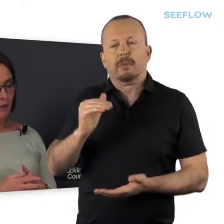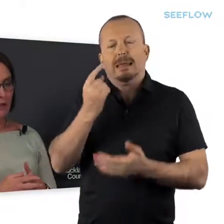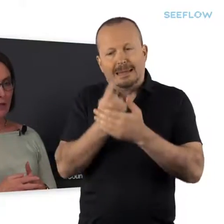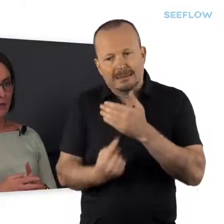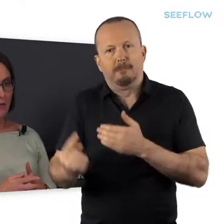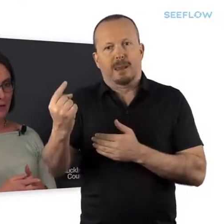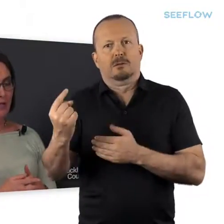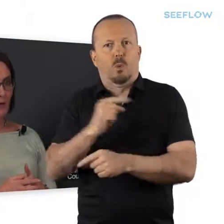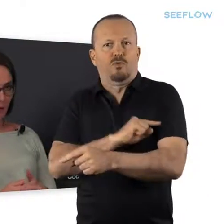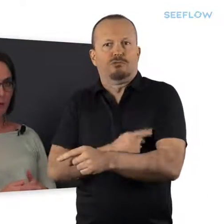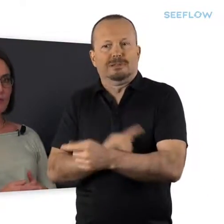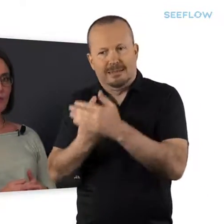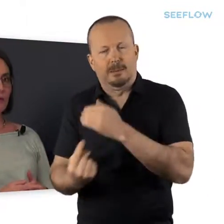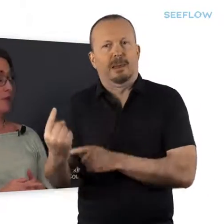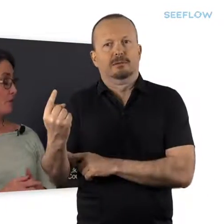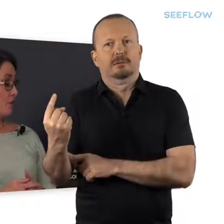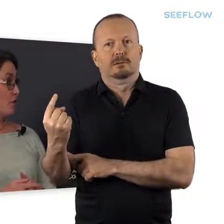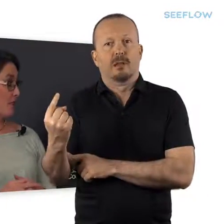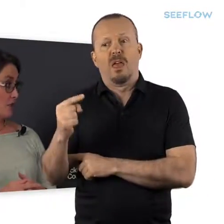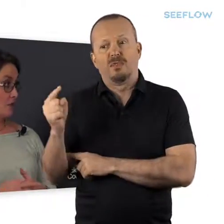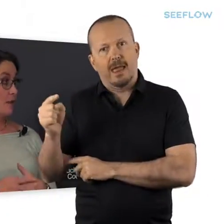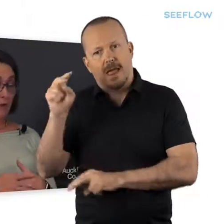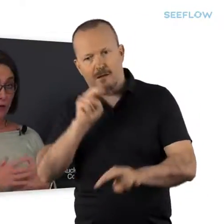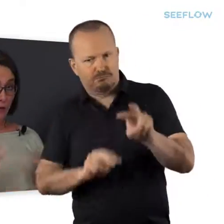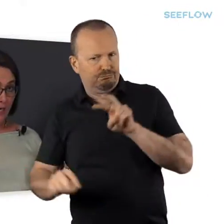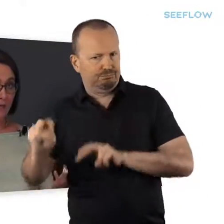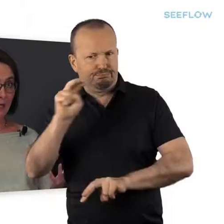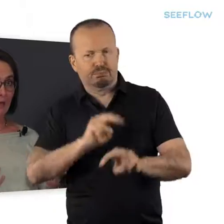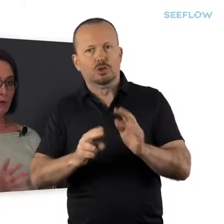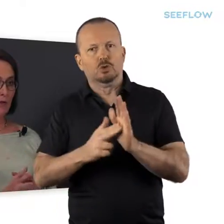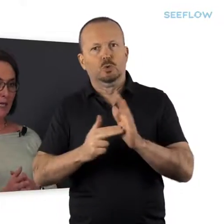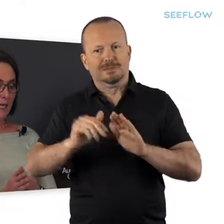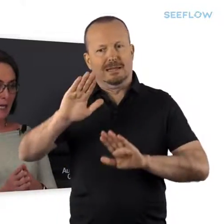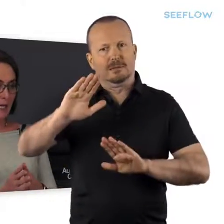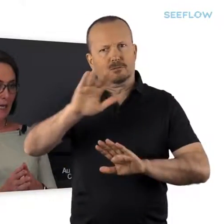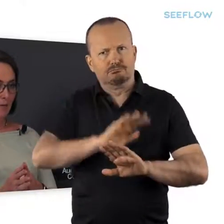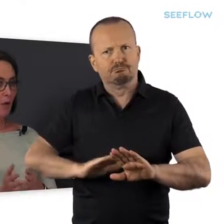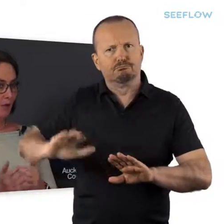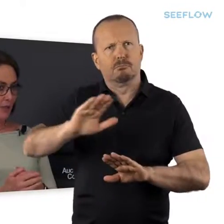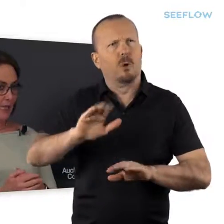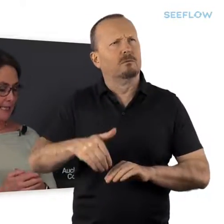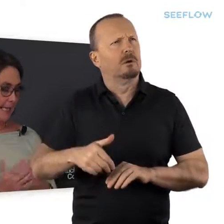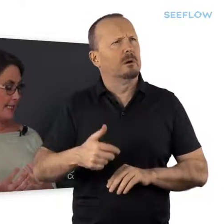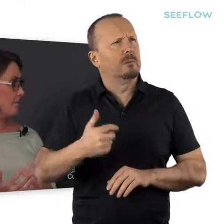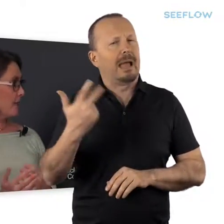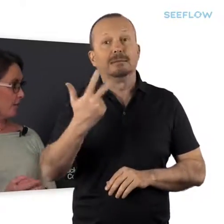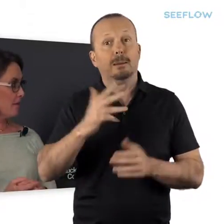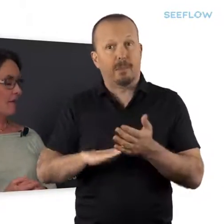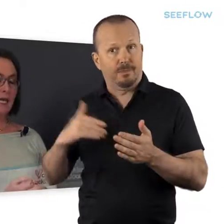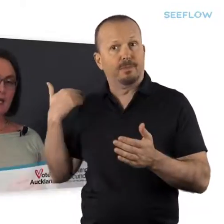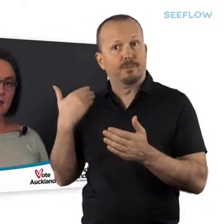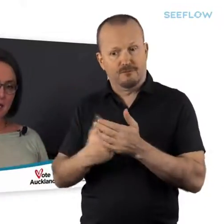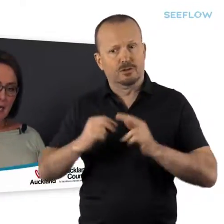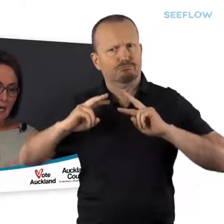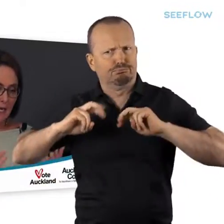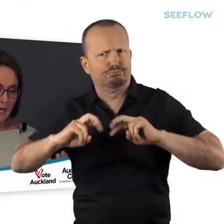have done a very thorough review of remuneration throughout the country over the last 18 months.